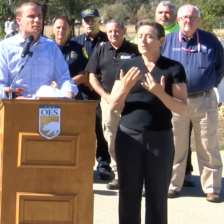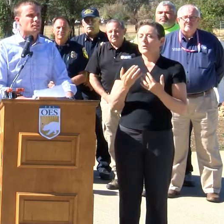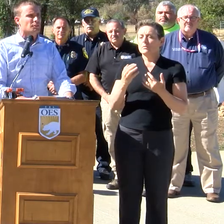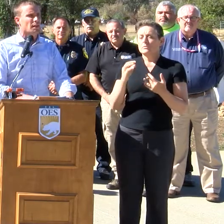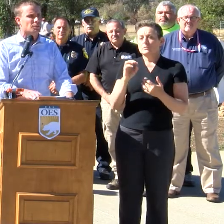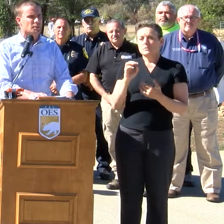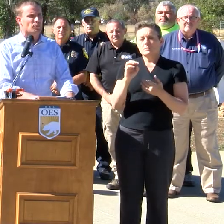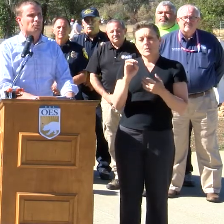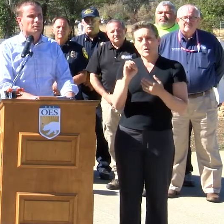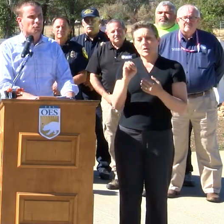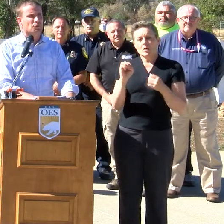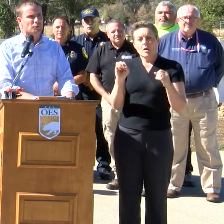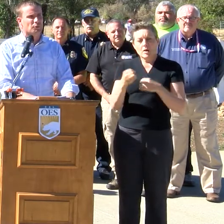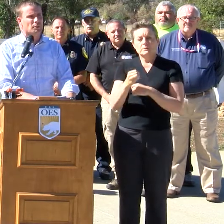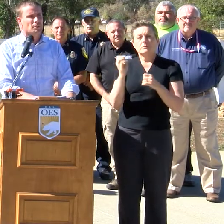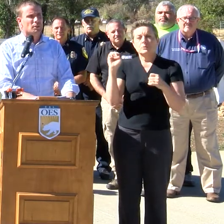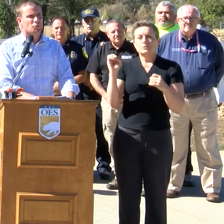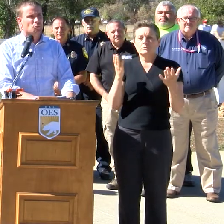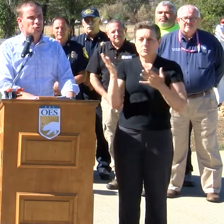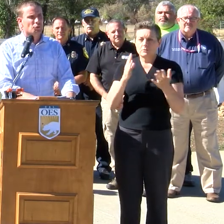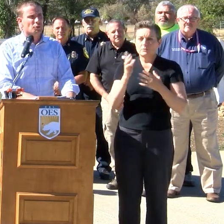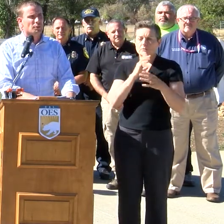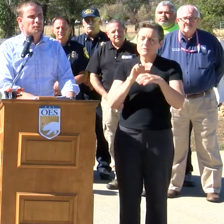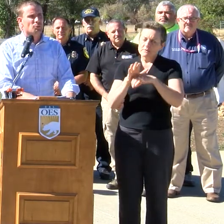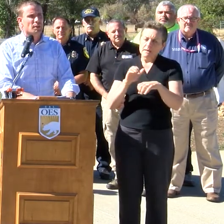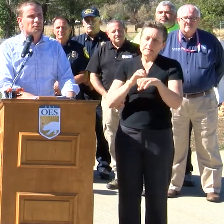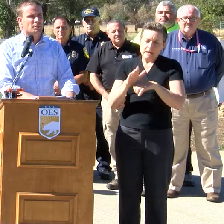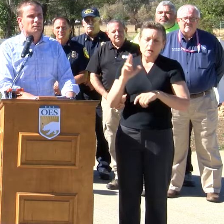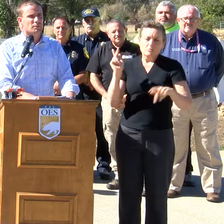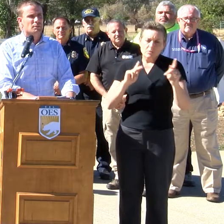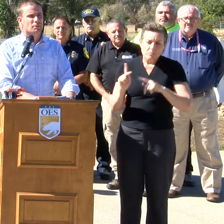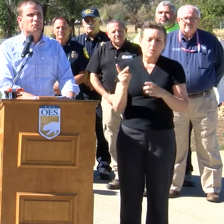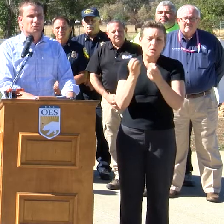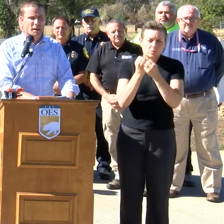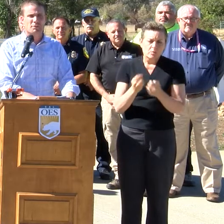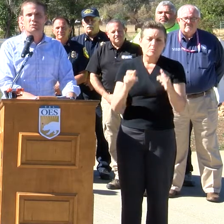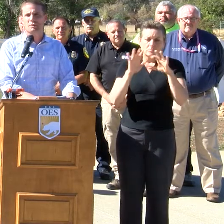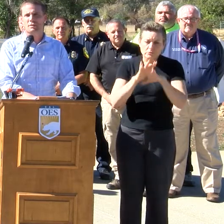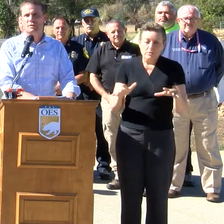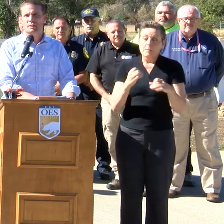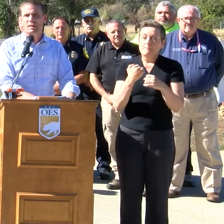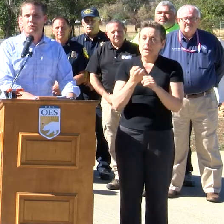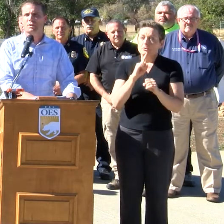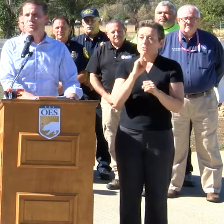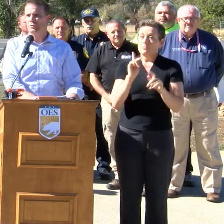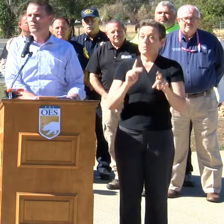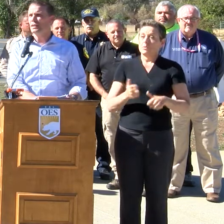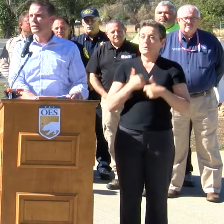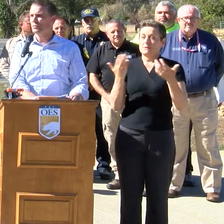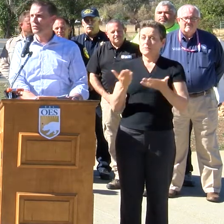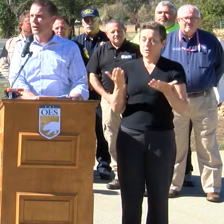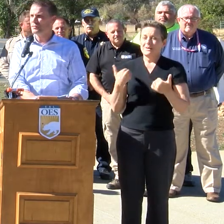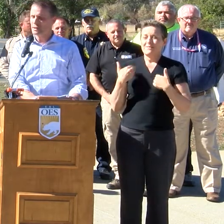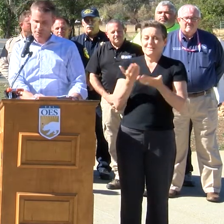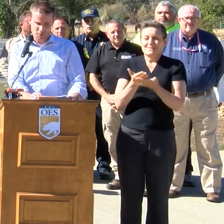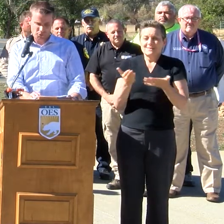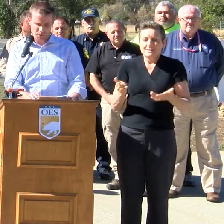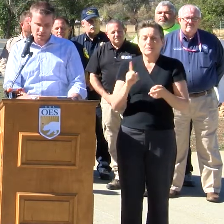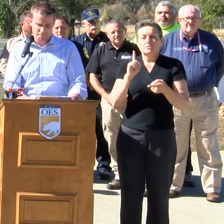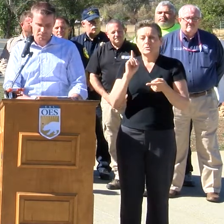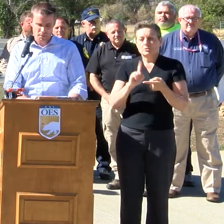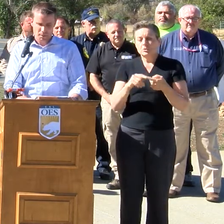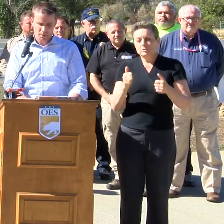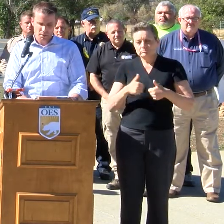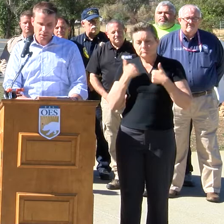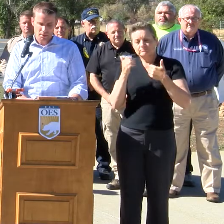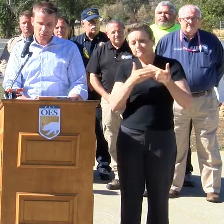has flooded this county with resources to ensure that the residents, the survivors, have the resources they need to thrive and in the years